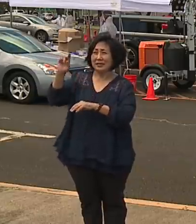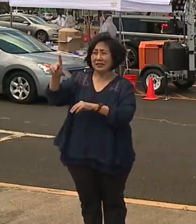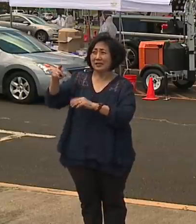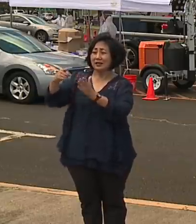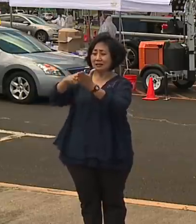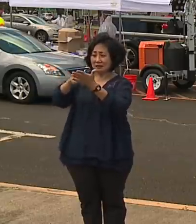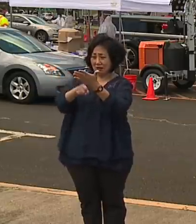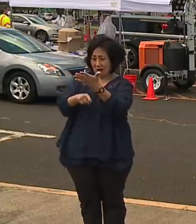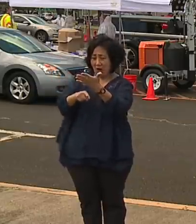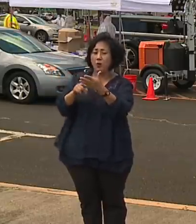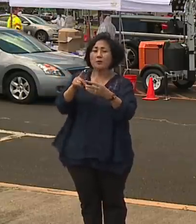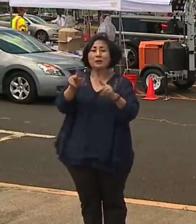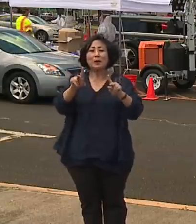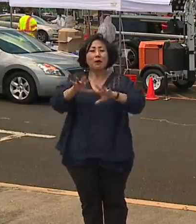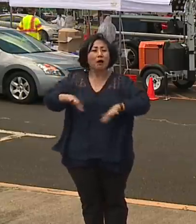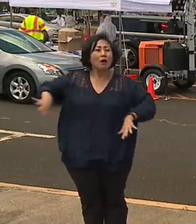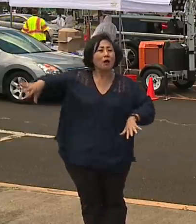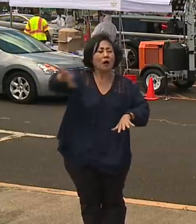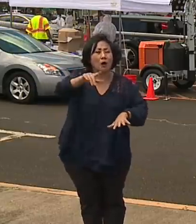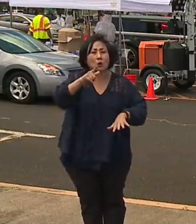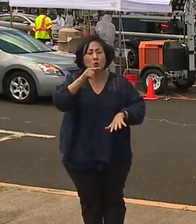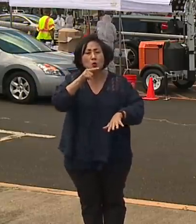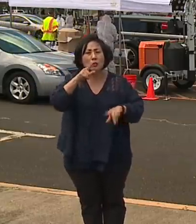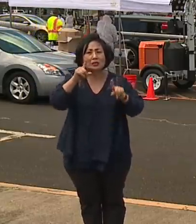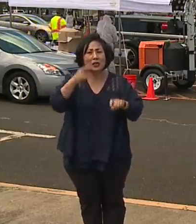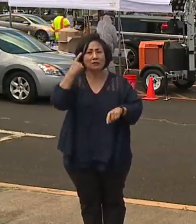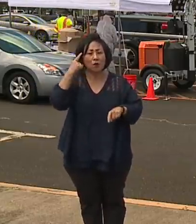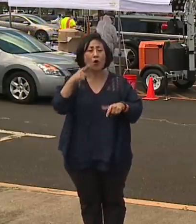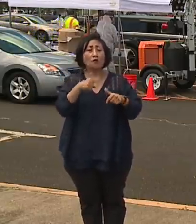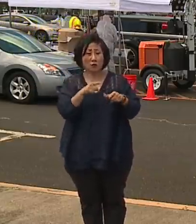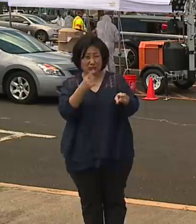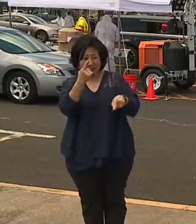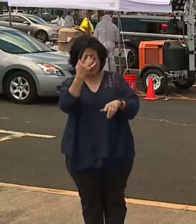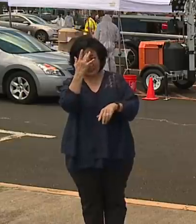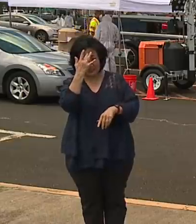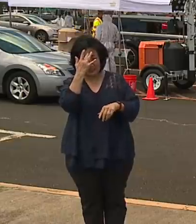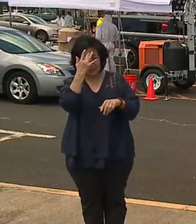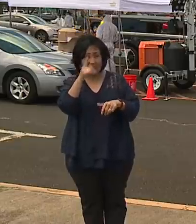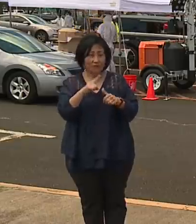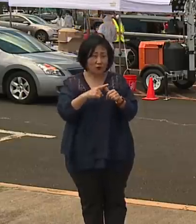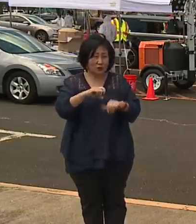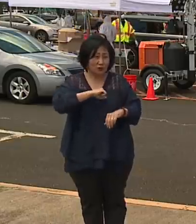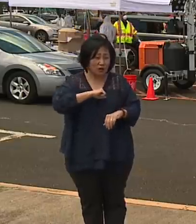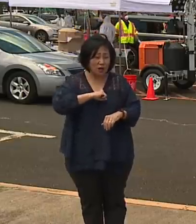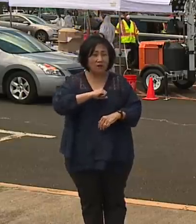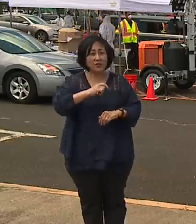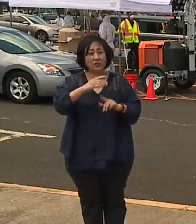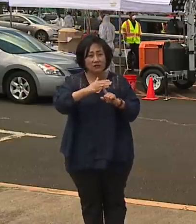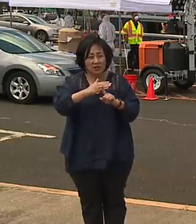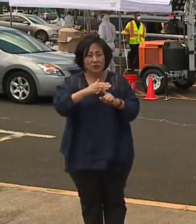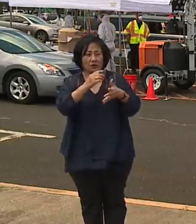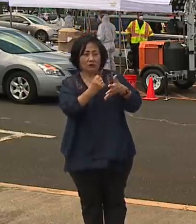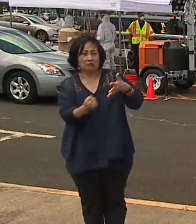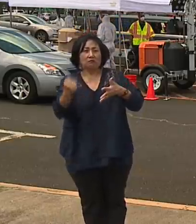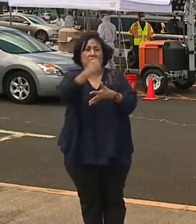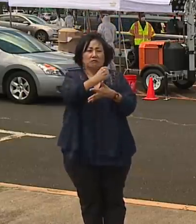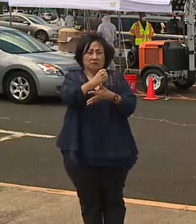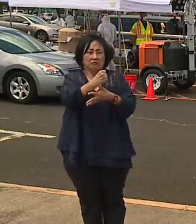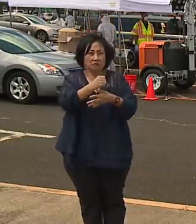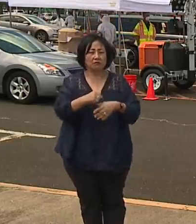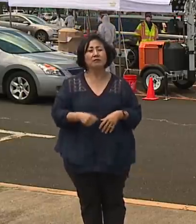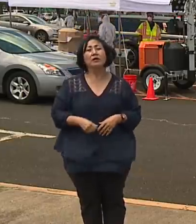first and foremost those people who have symptoms or who have had a high-risk exposure. And